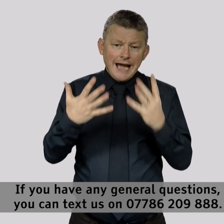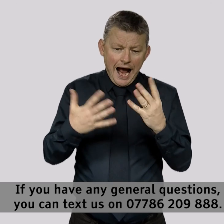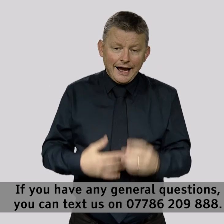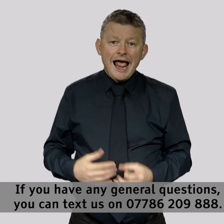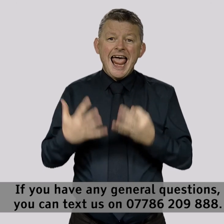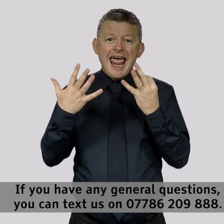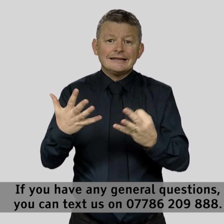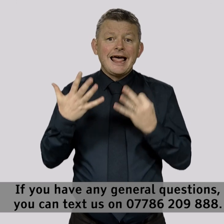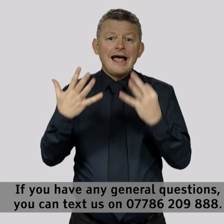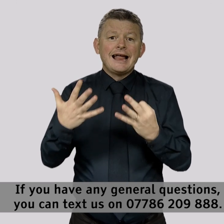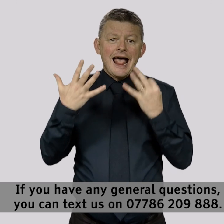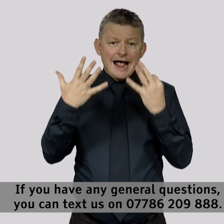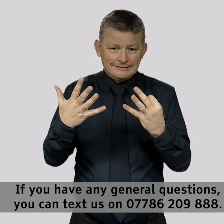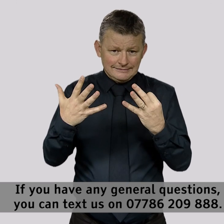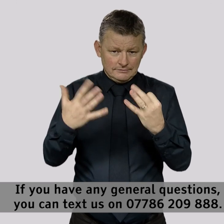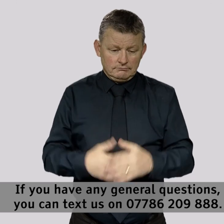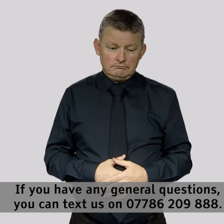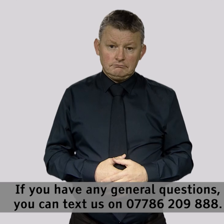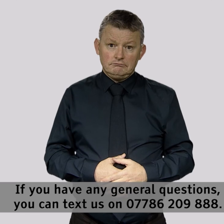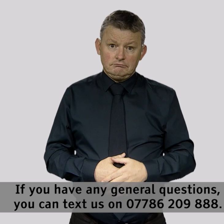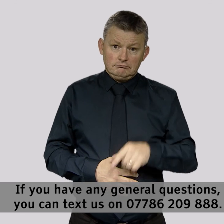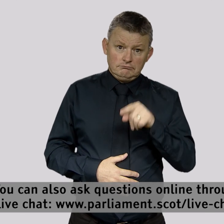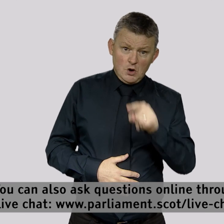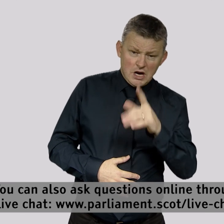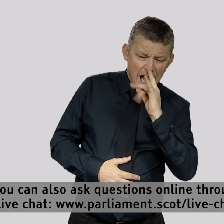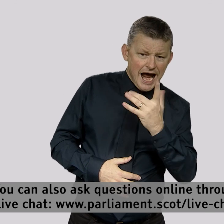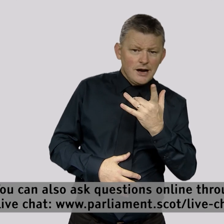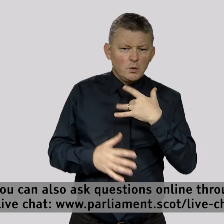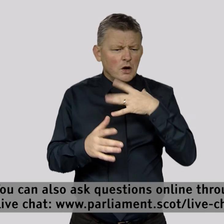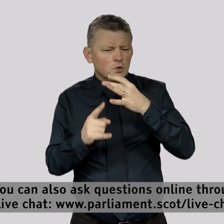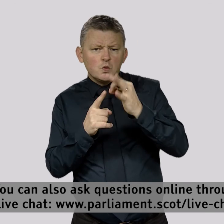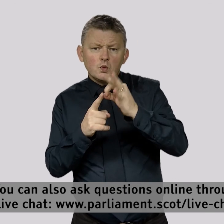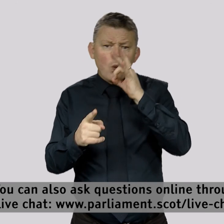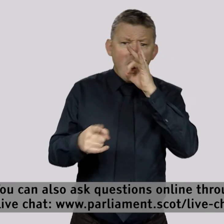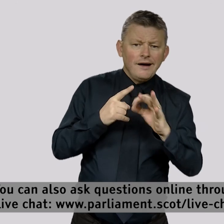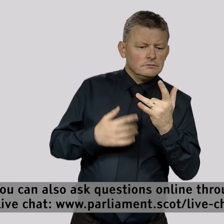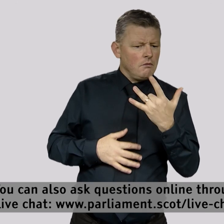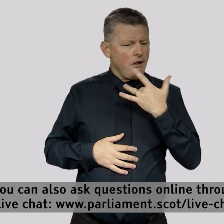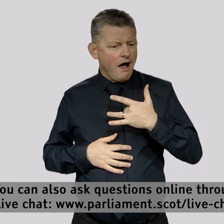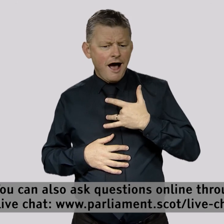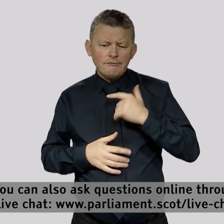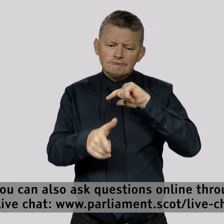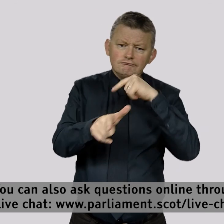209 888 You can also ask questions online through Live Chat www